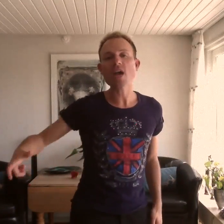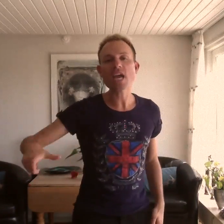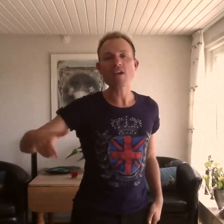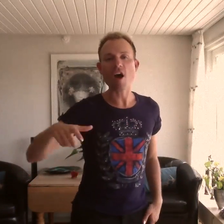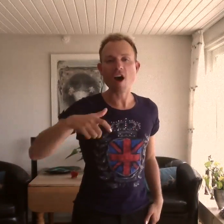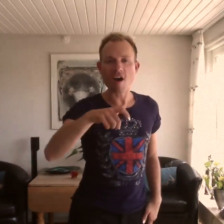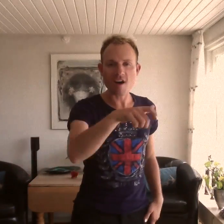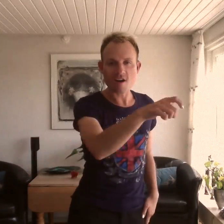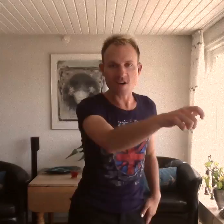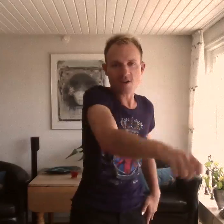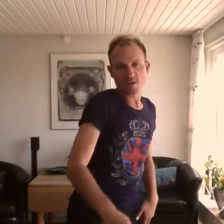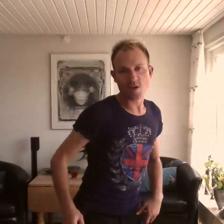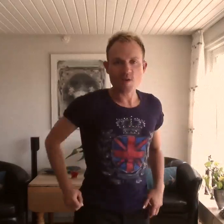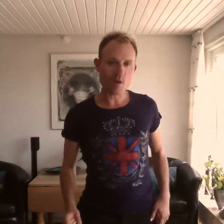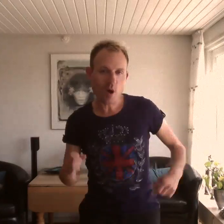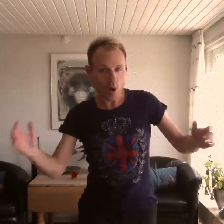river The river